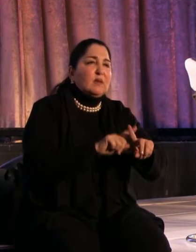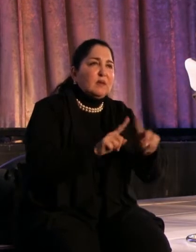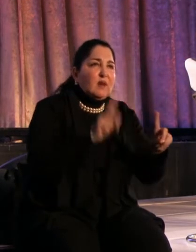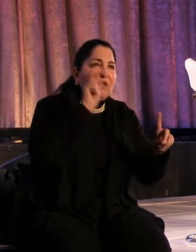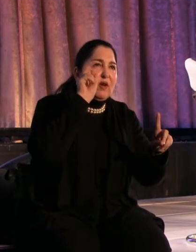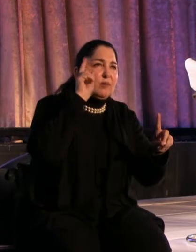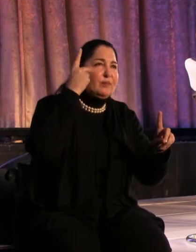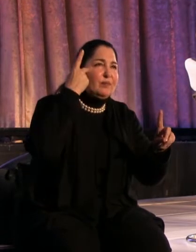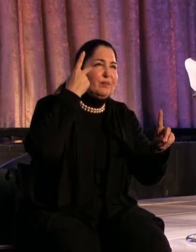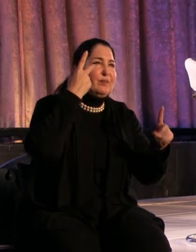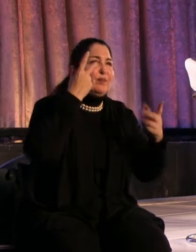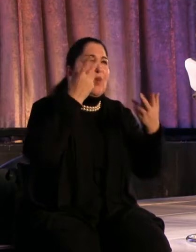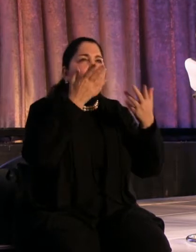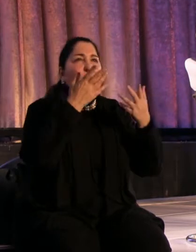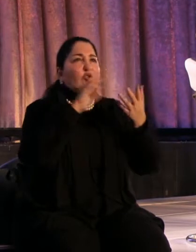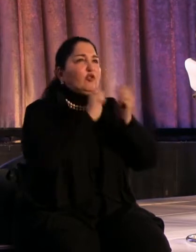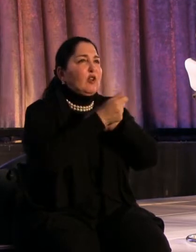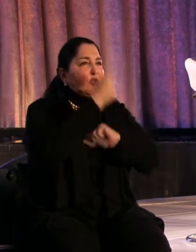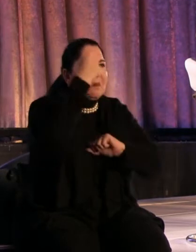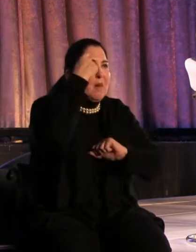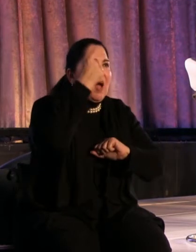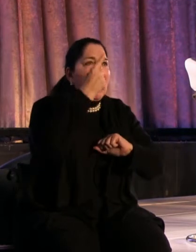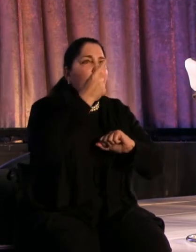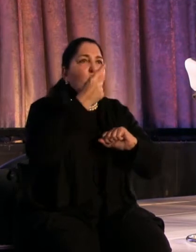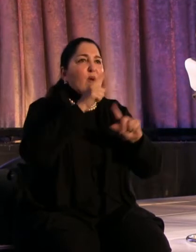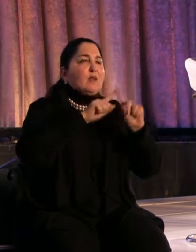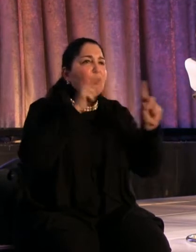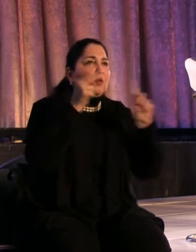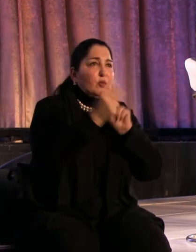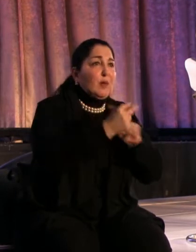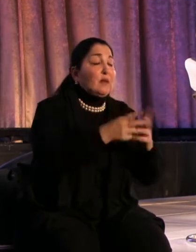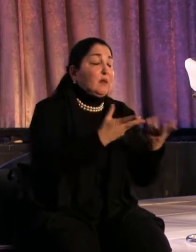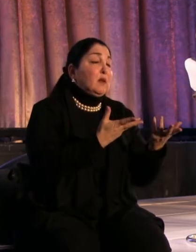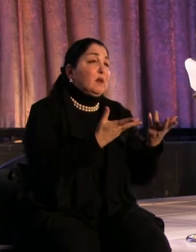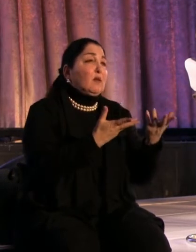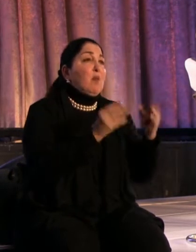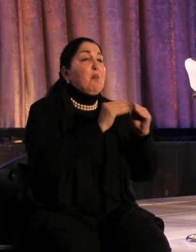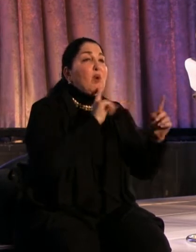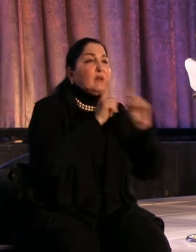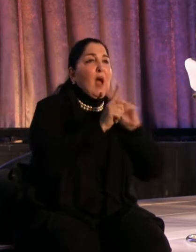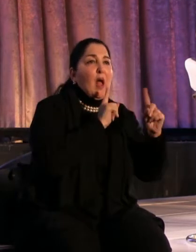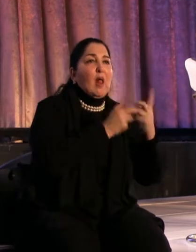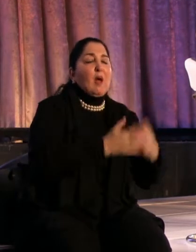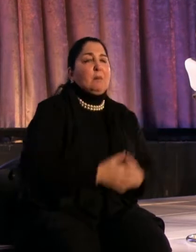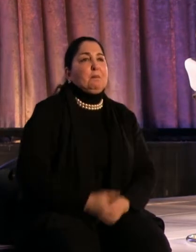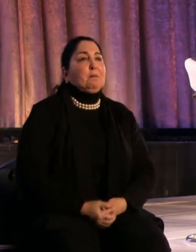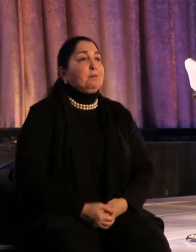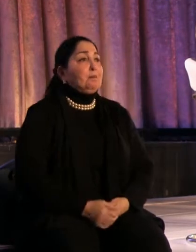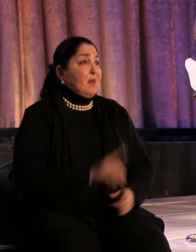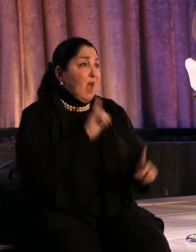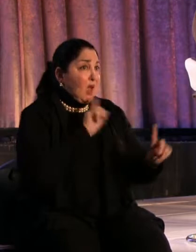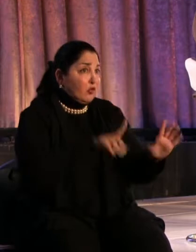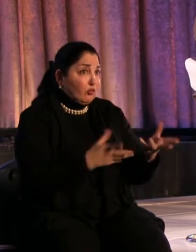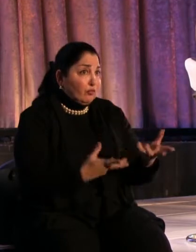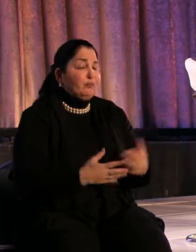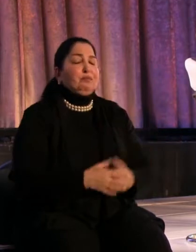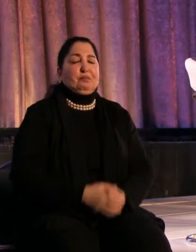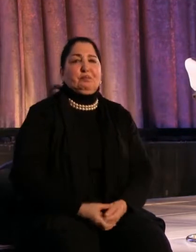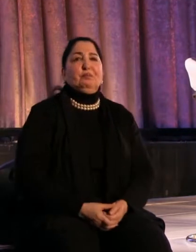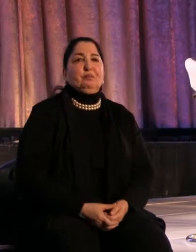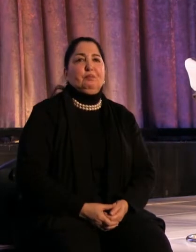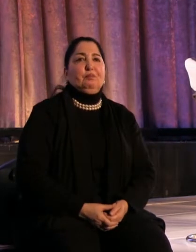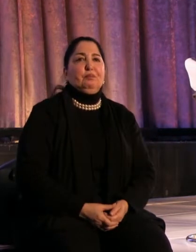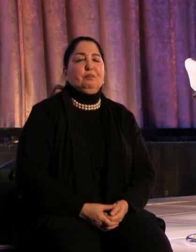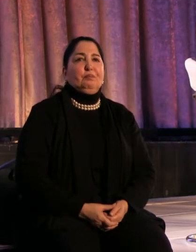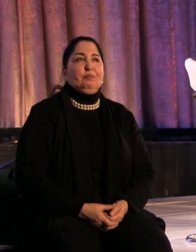communities. Does that answer your question? Ian. Yeah. Thank you. you. Please, here.